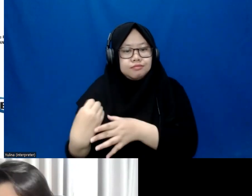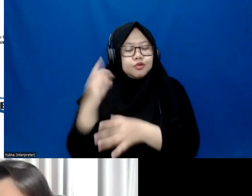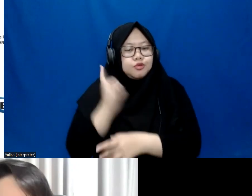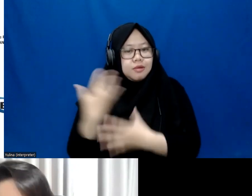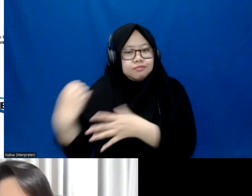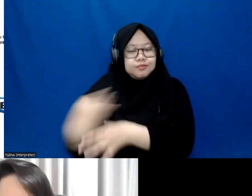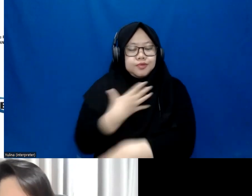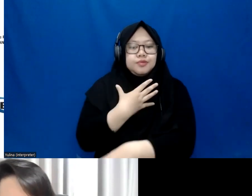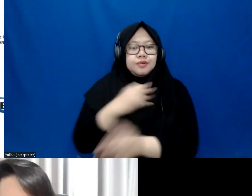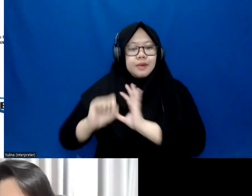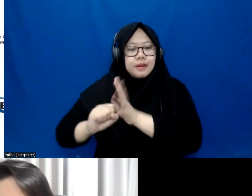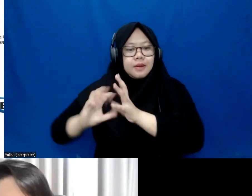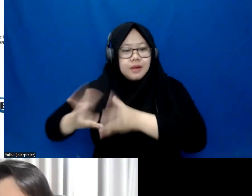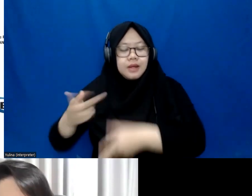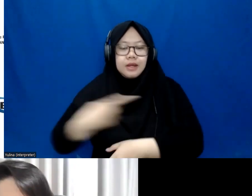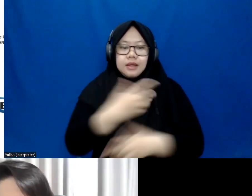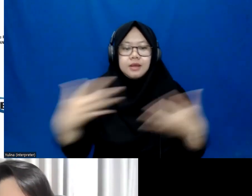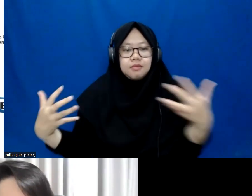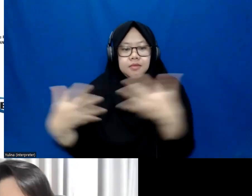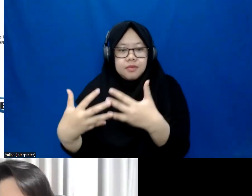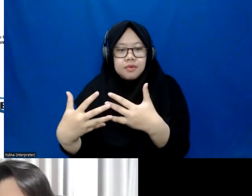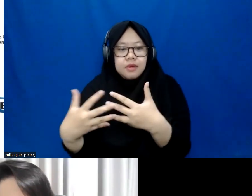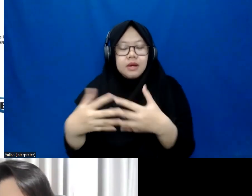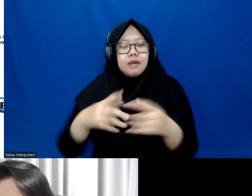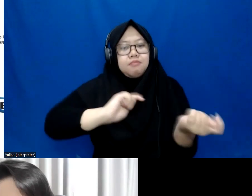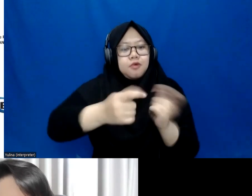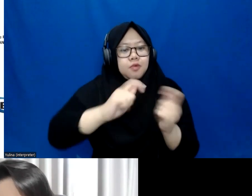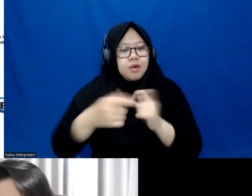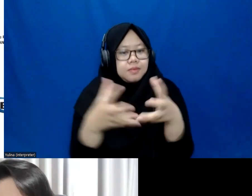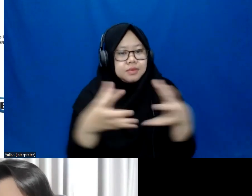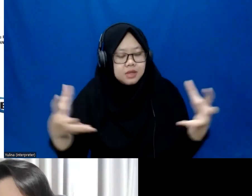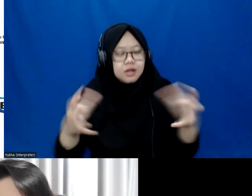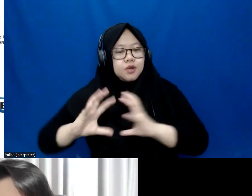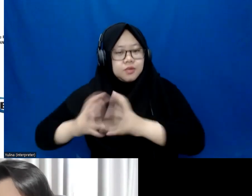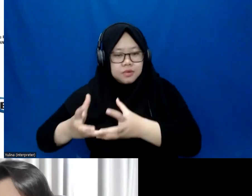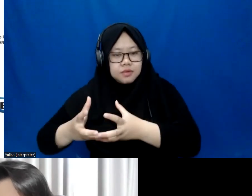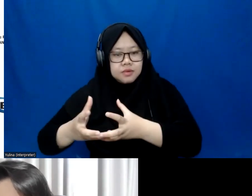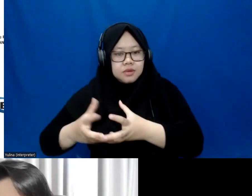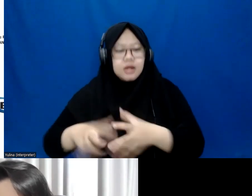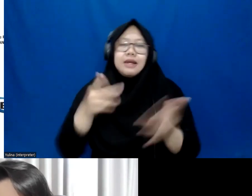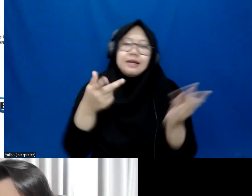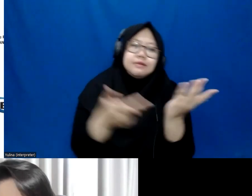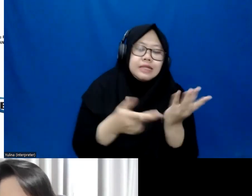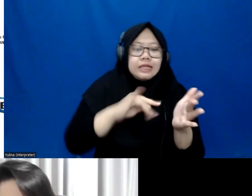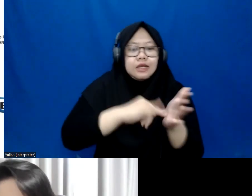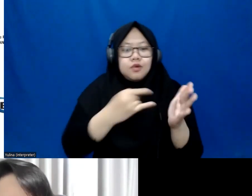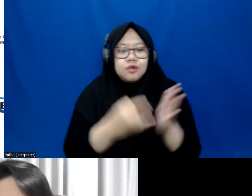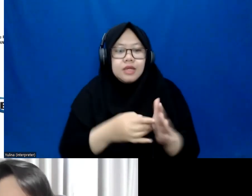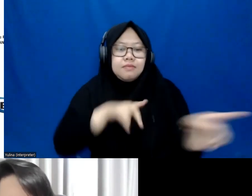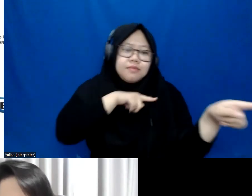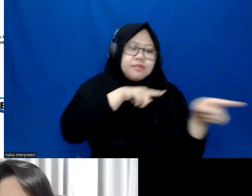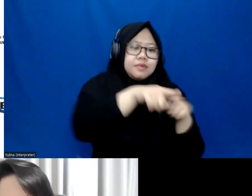We are adapted to a major change in the world of work with the digital technology accelerating the